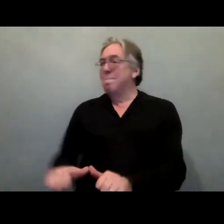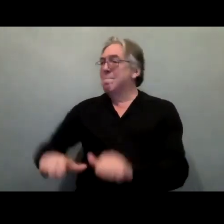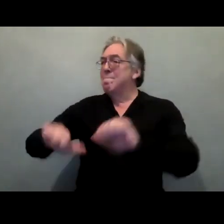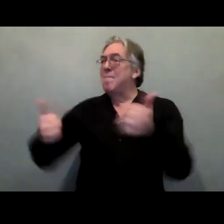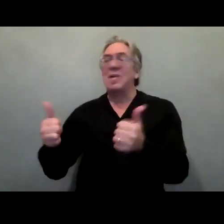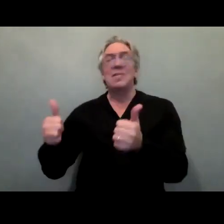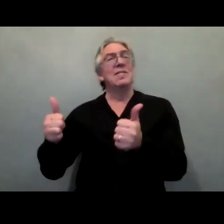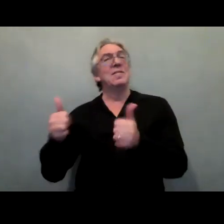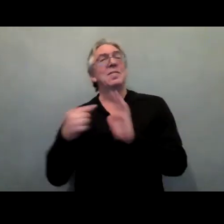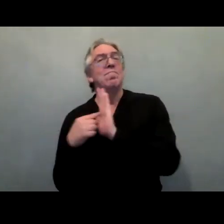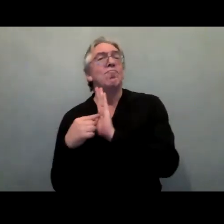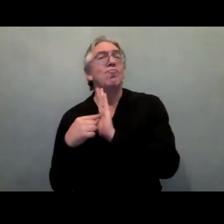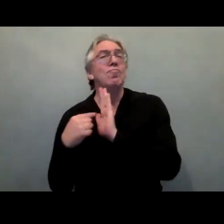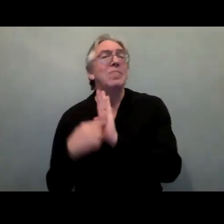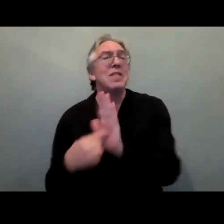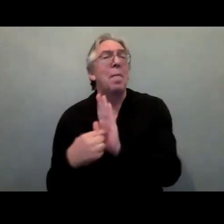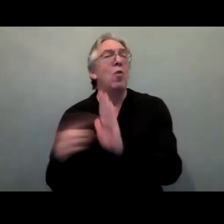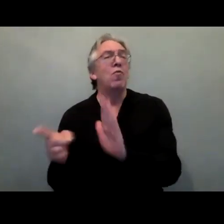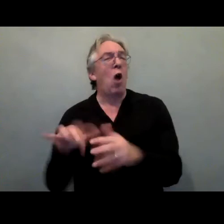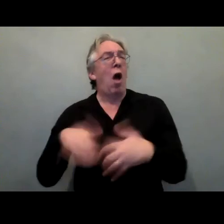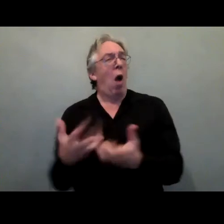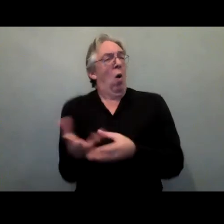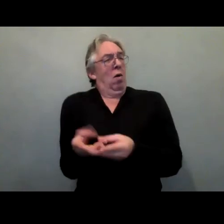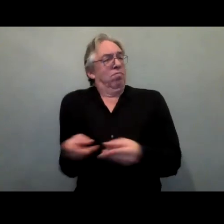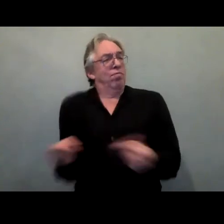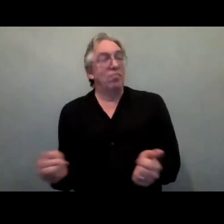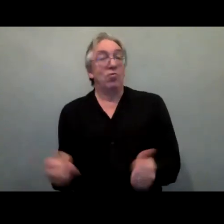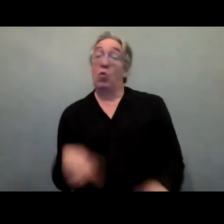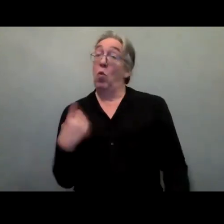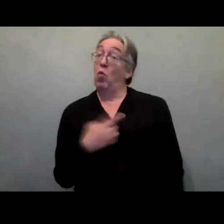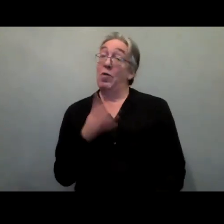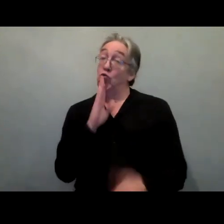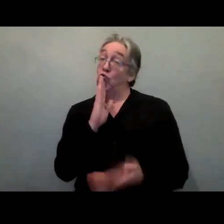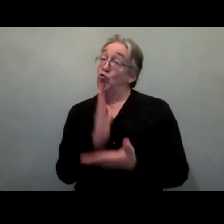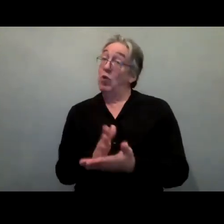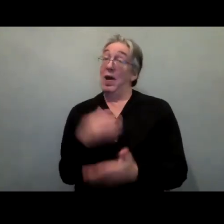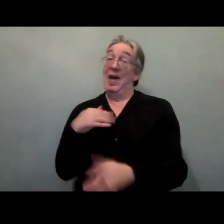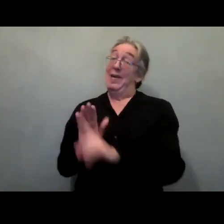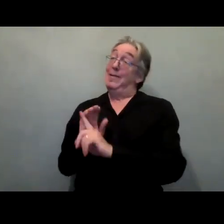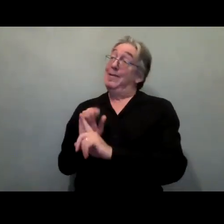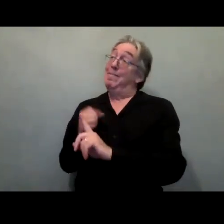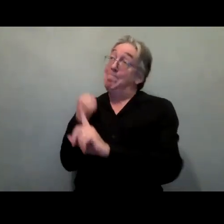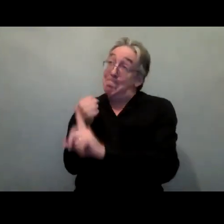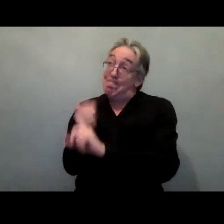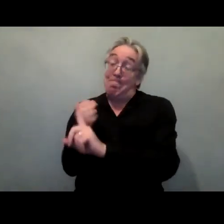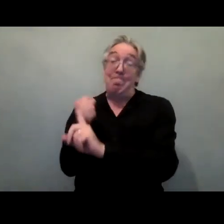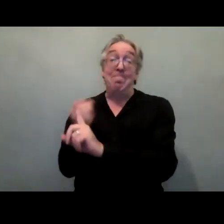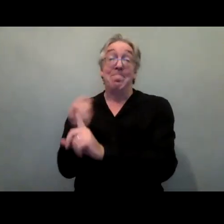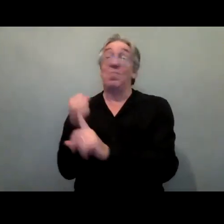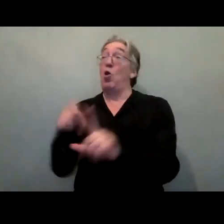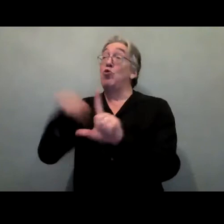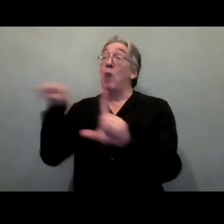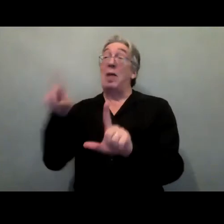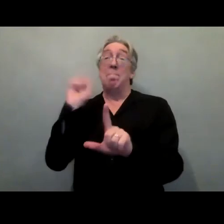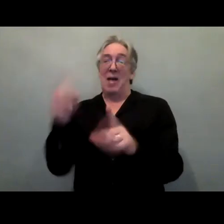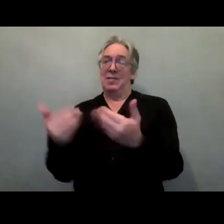So using every opportunity to push for data to be disaggregated, I completely agree about that. And also the use of